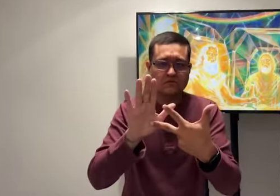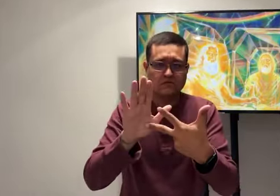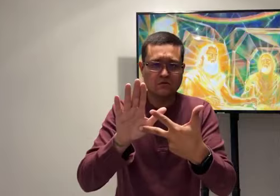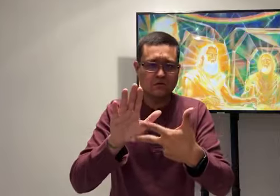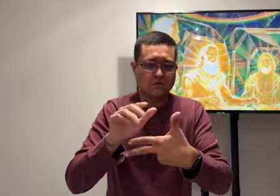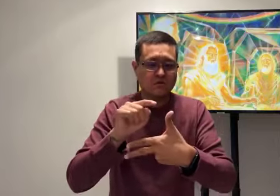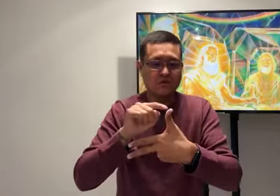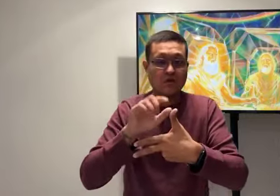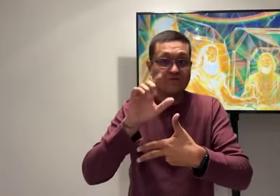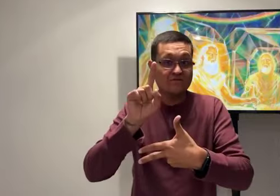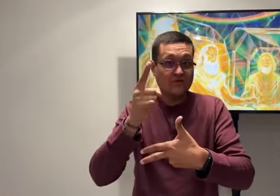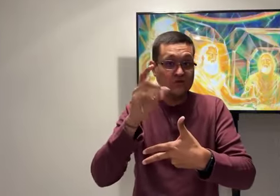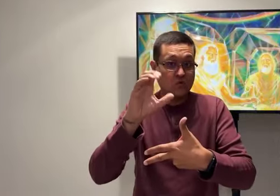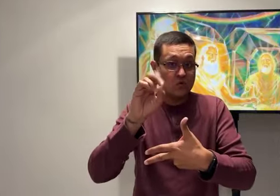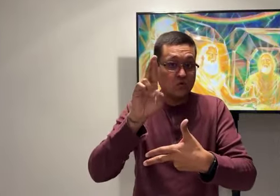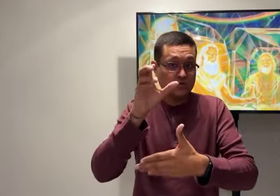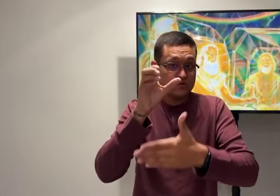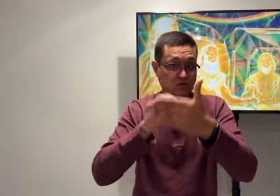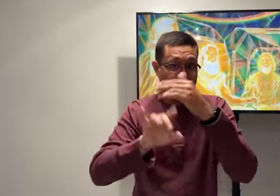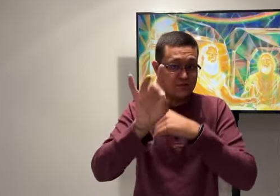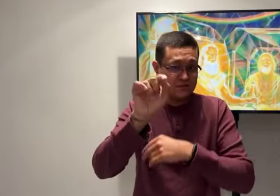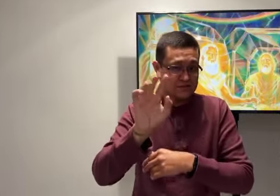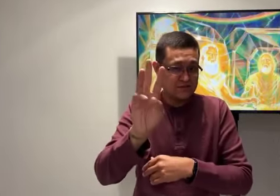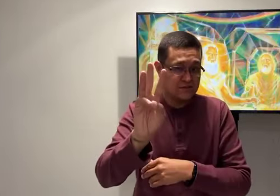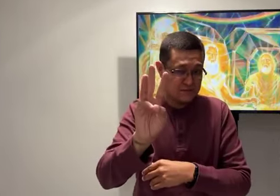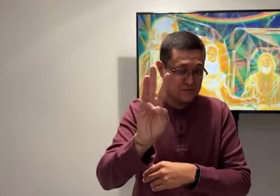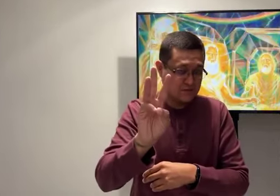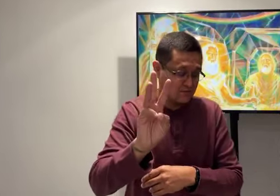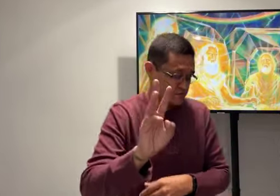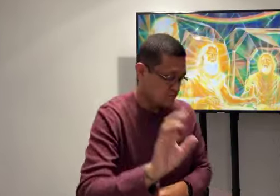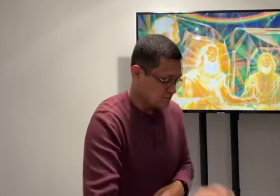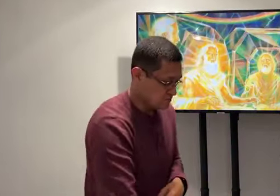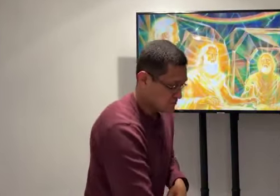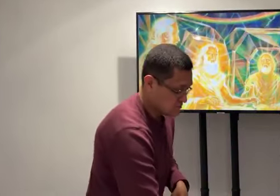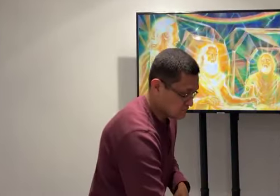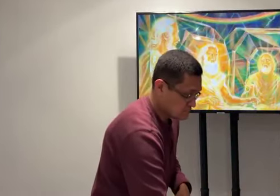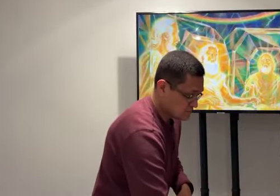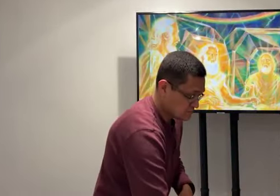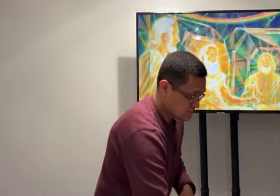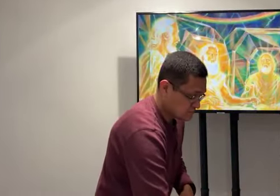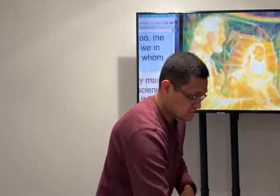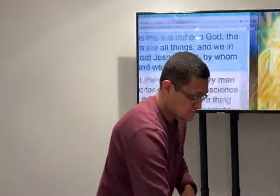He said, you refer to three different things and said there are one. Can we clarify?